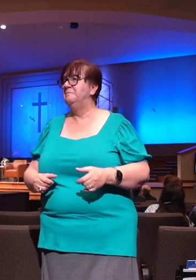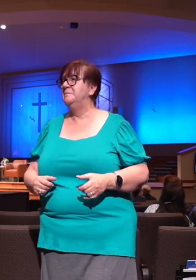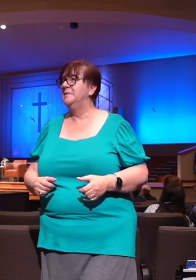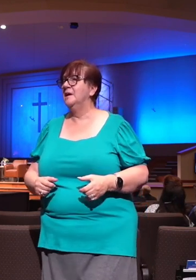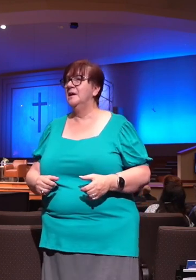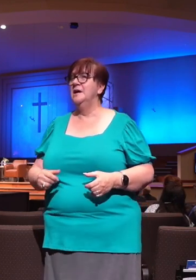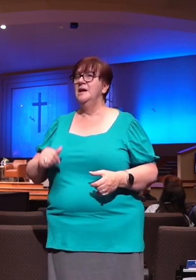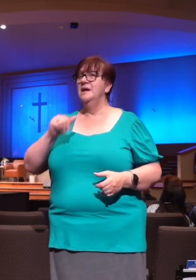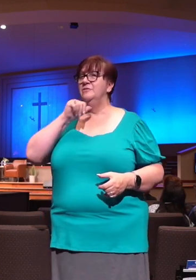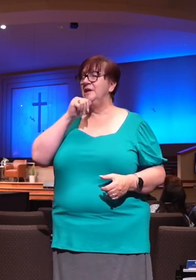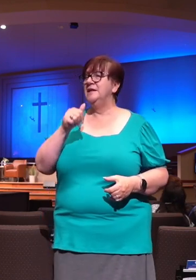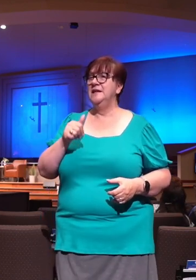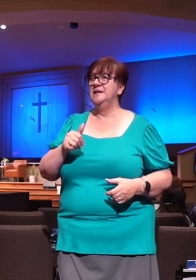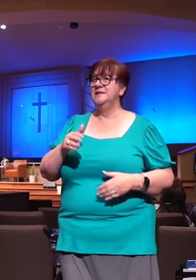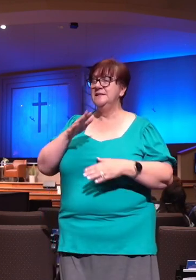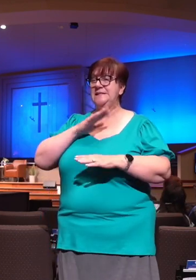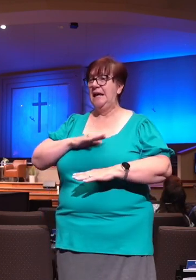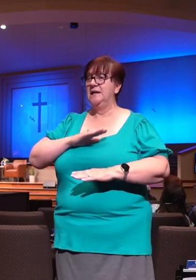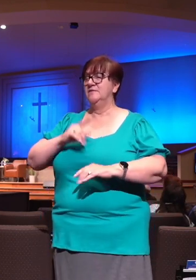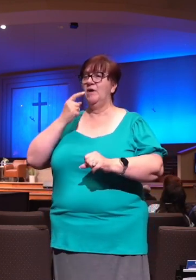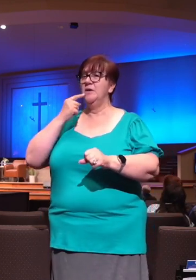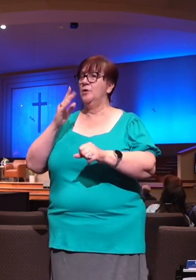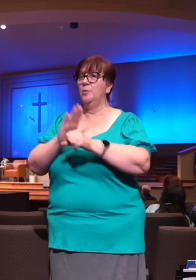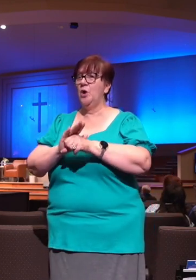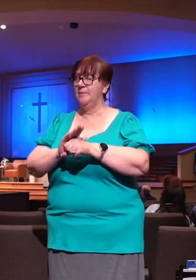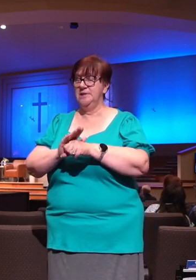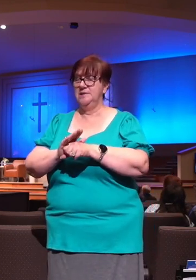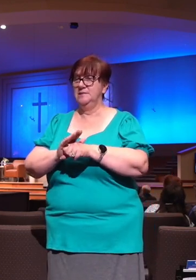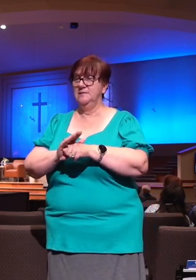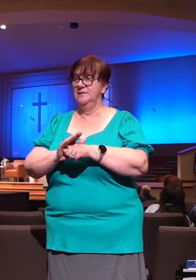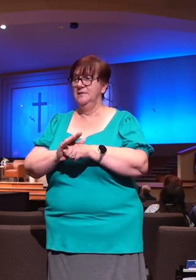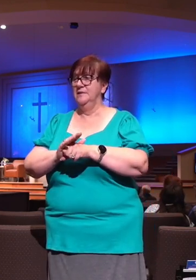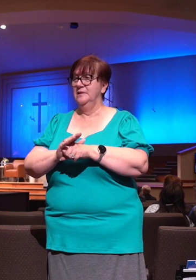jet. It was years in court, and he didn't get anything from it.